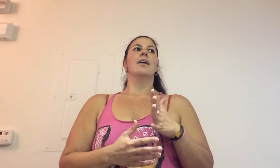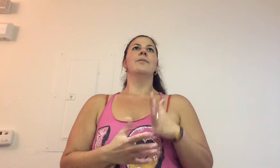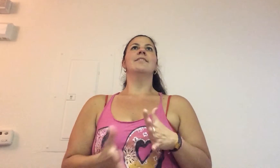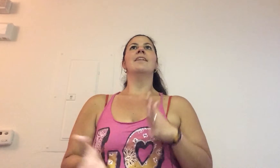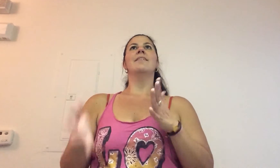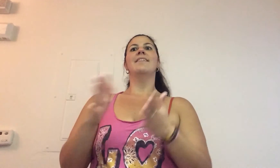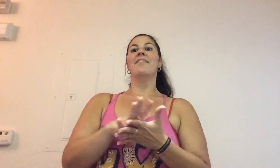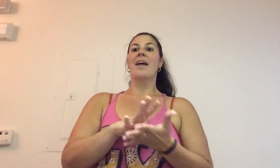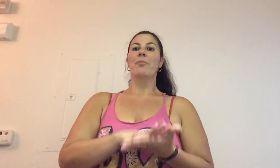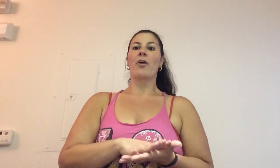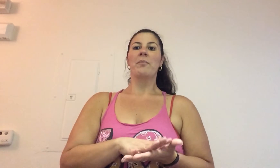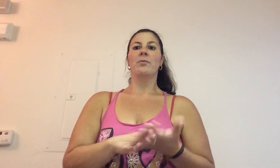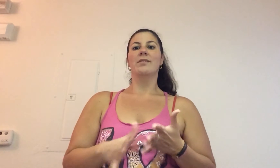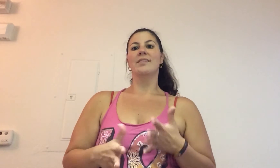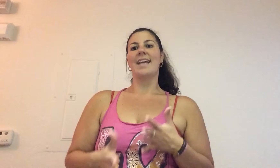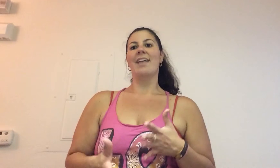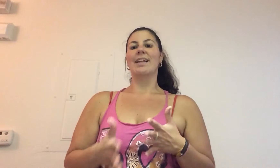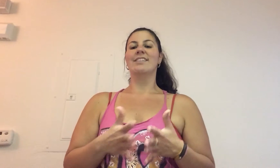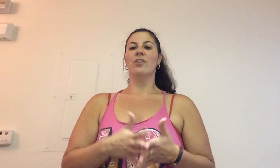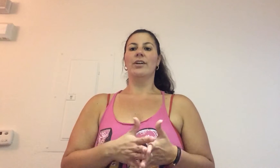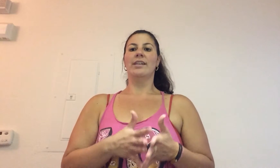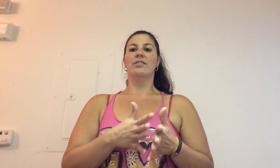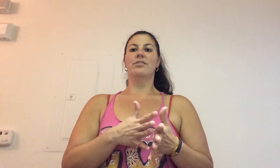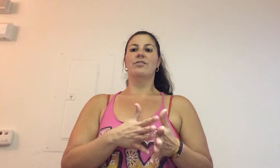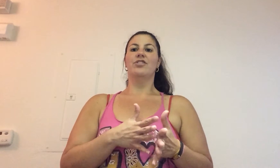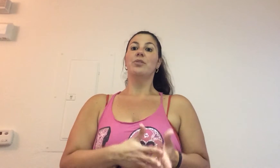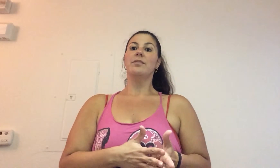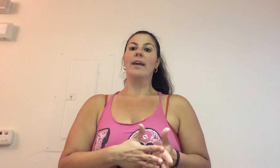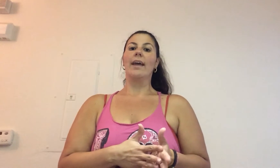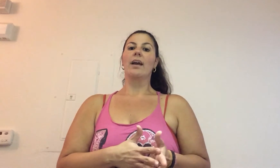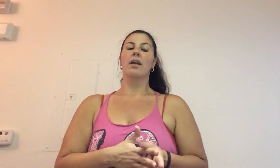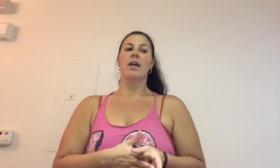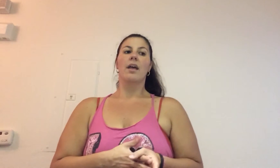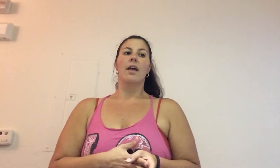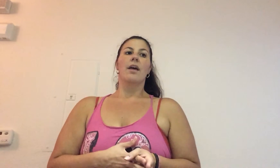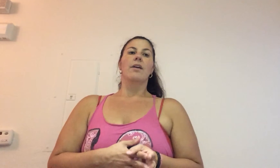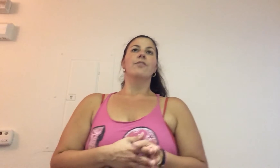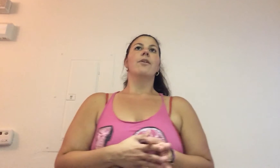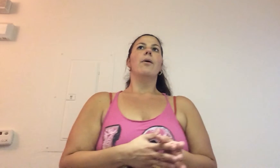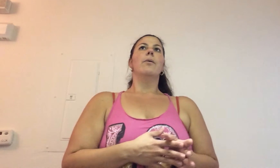coincidentally, the day of that appointment was the day that I started juicing. So,